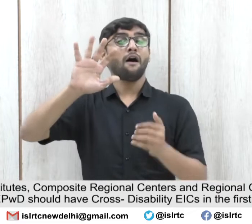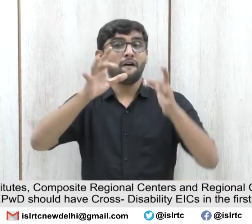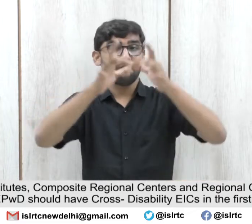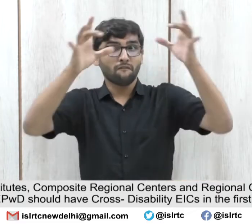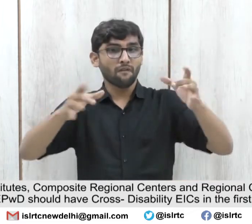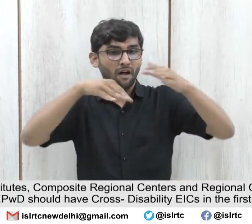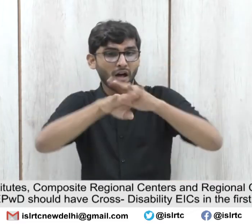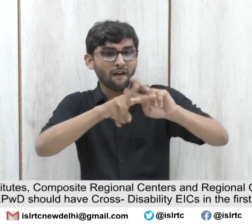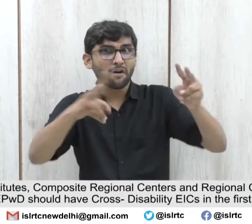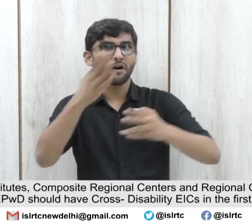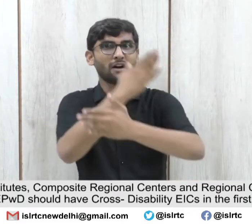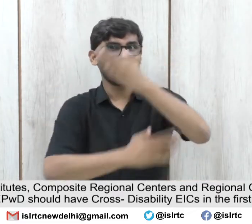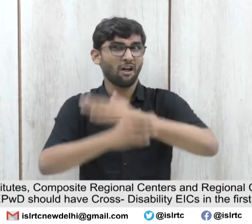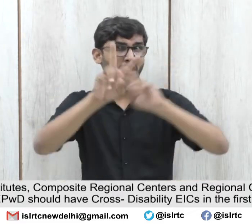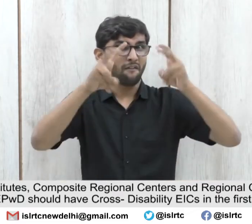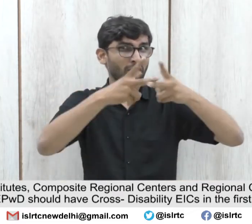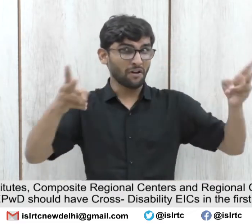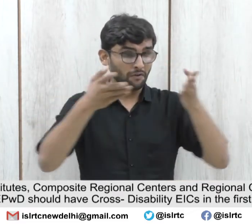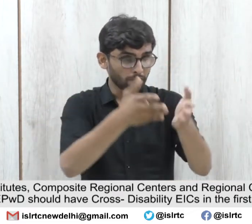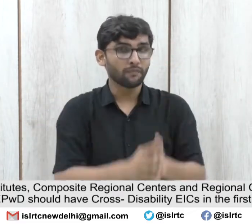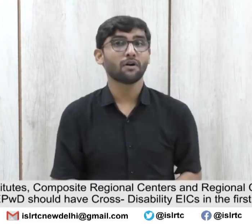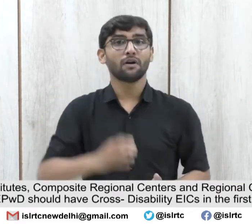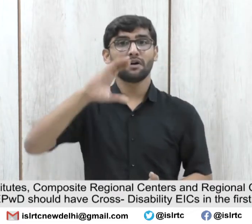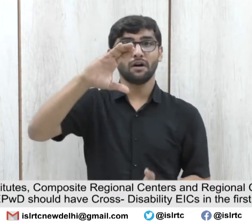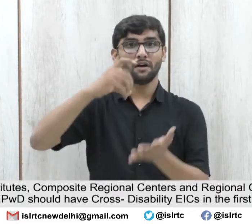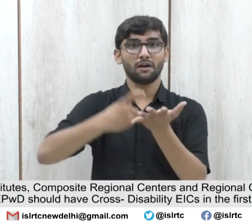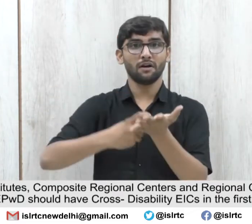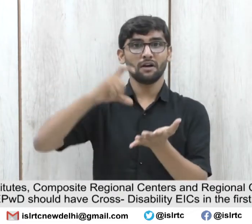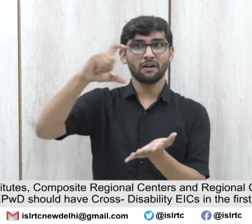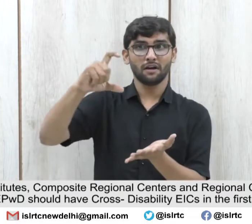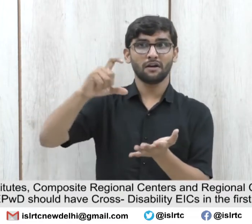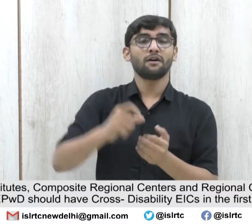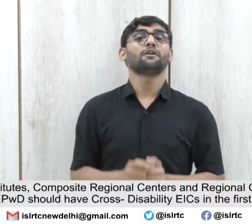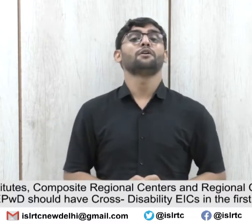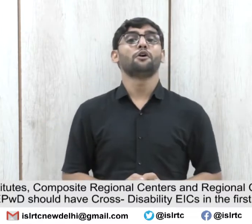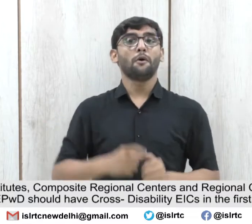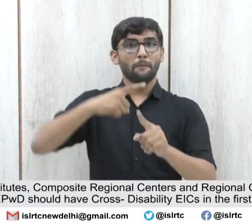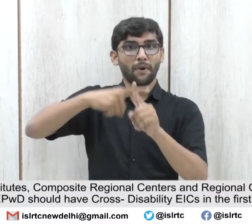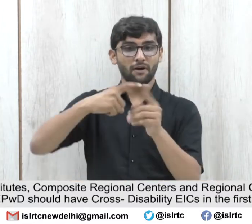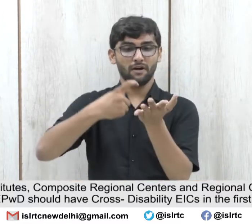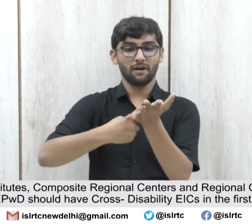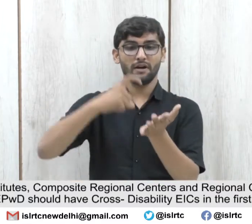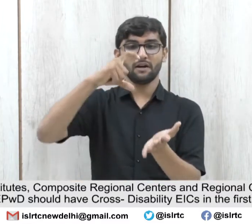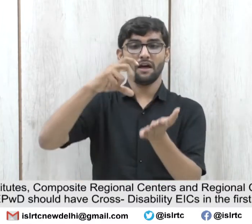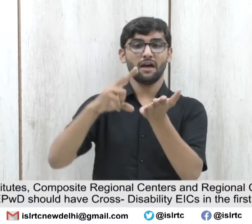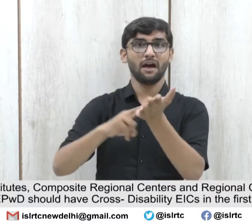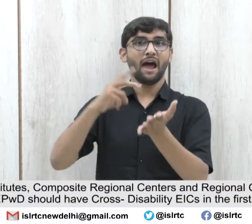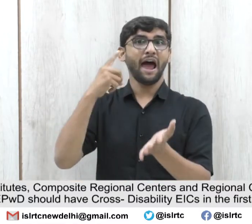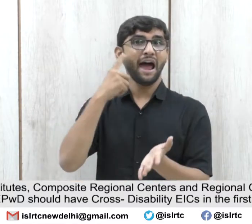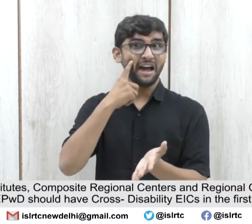National Institutes under DEPWD should have Cross Disability EICs in the